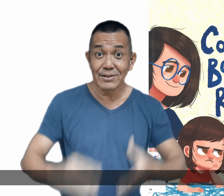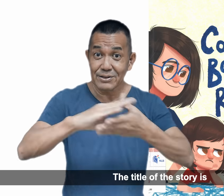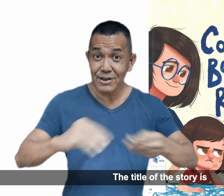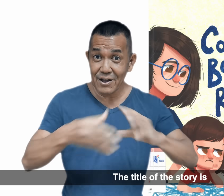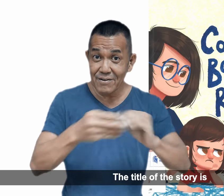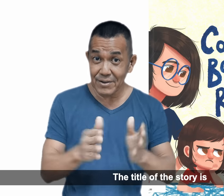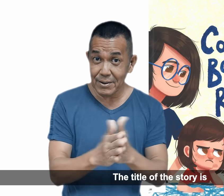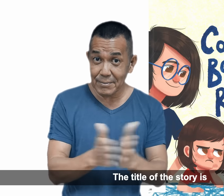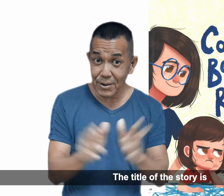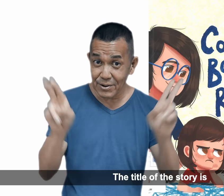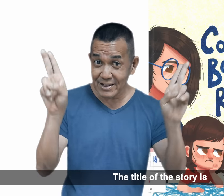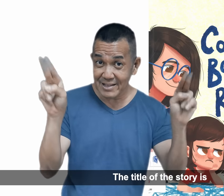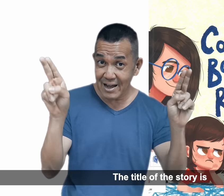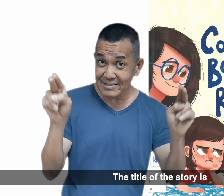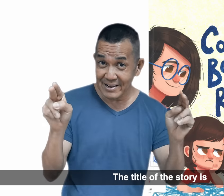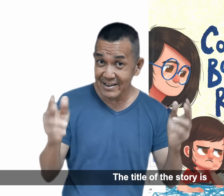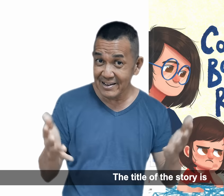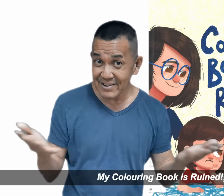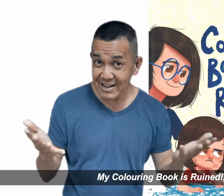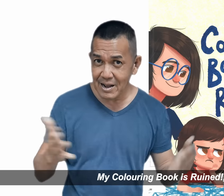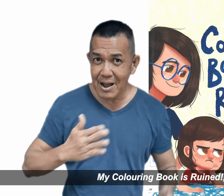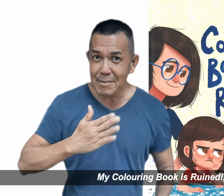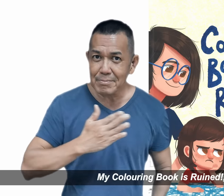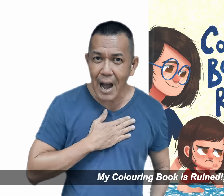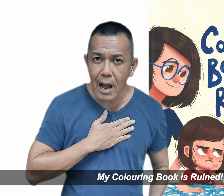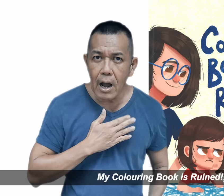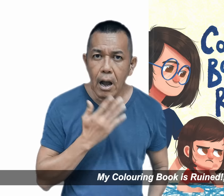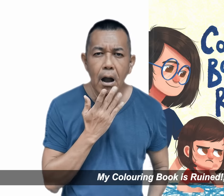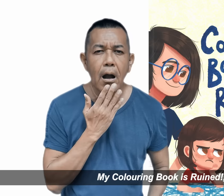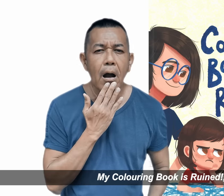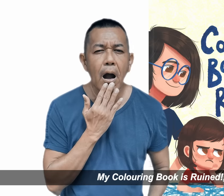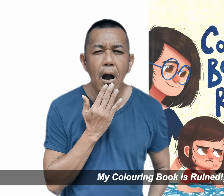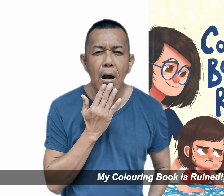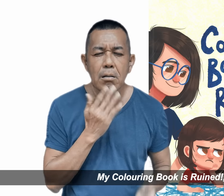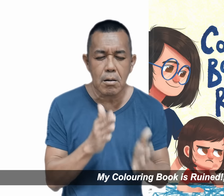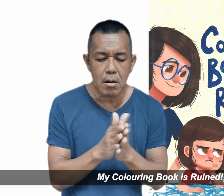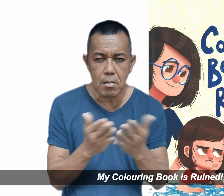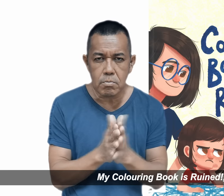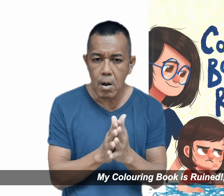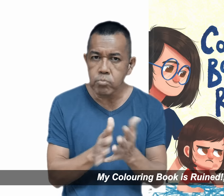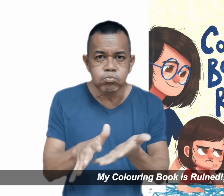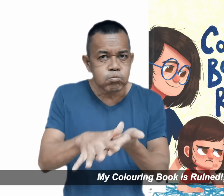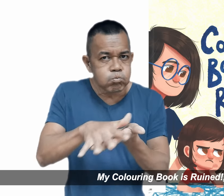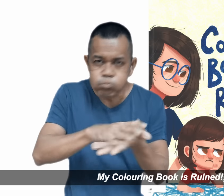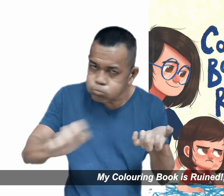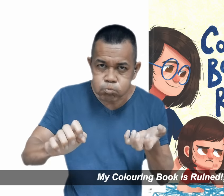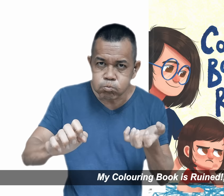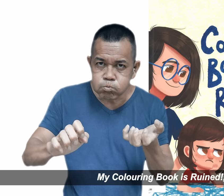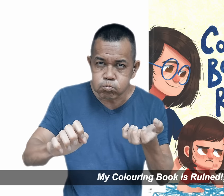The title of the story is My Colouring Book is Ruined!